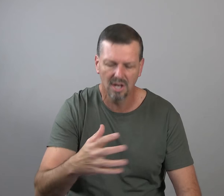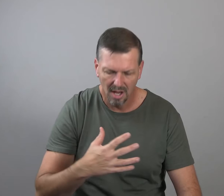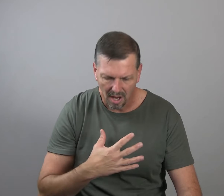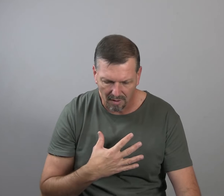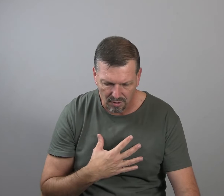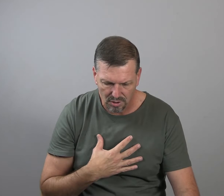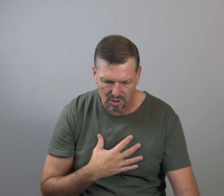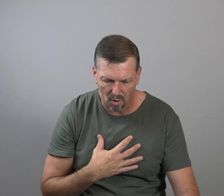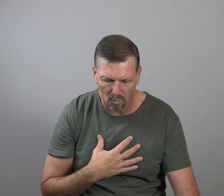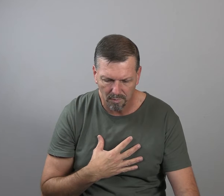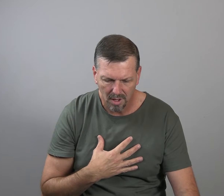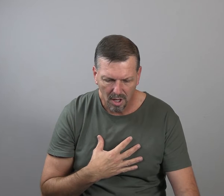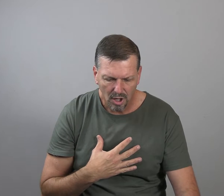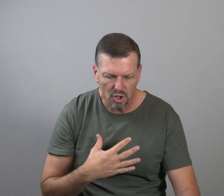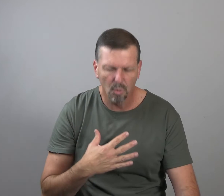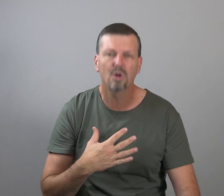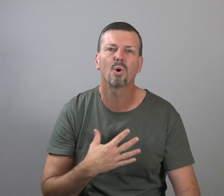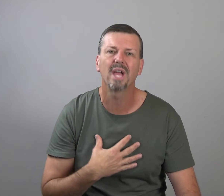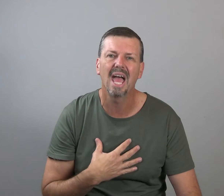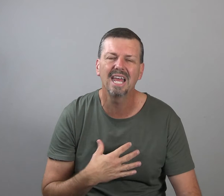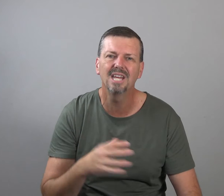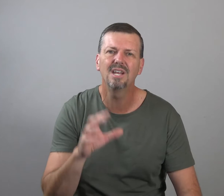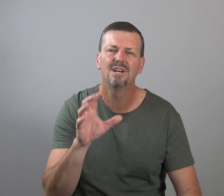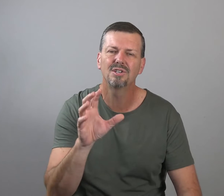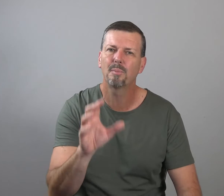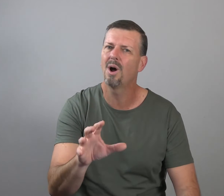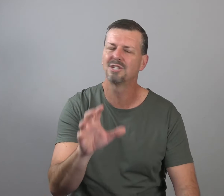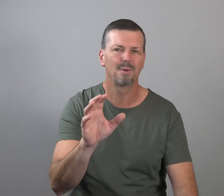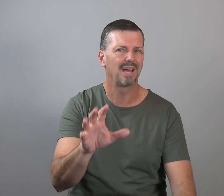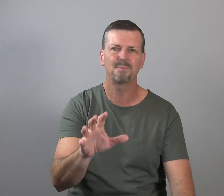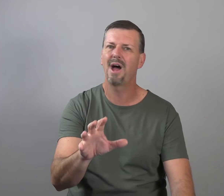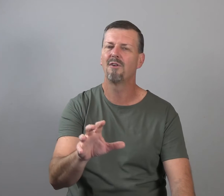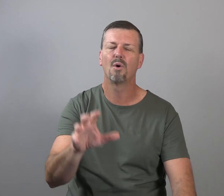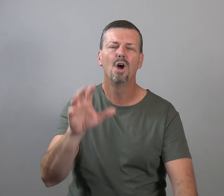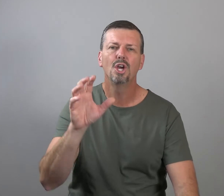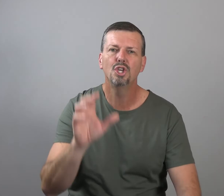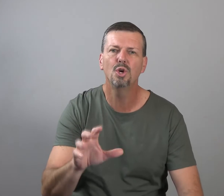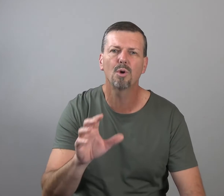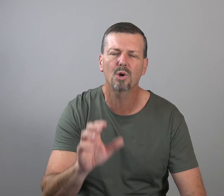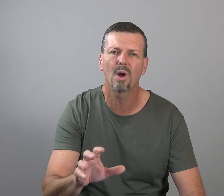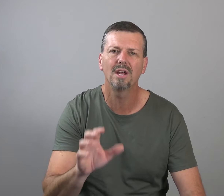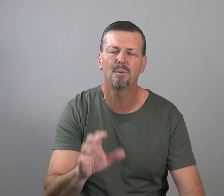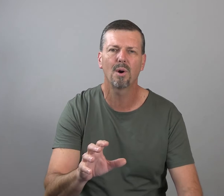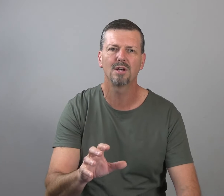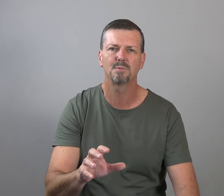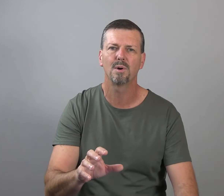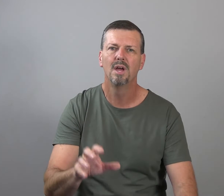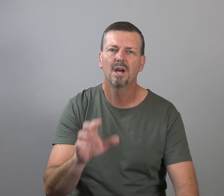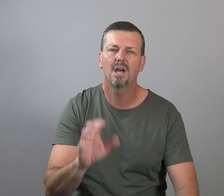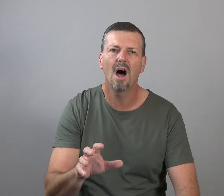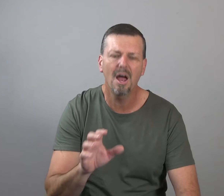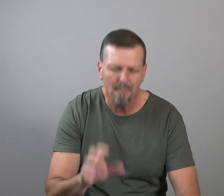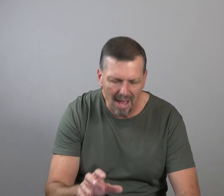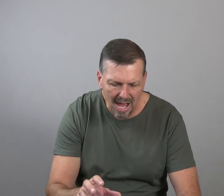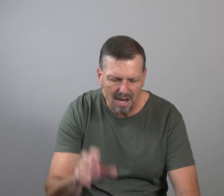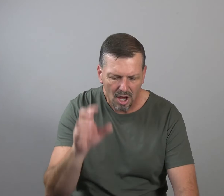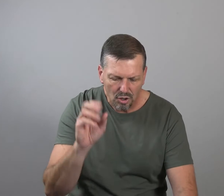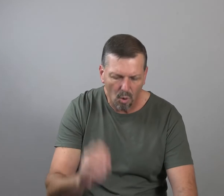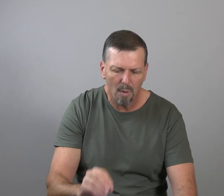of your soul. You were created to prosper. That's powerful. You were created to prosper. God made your